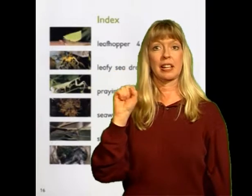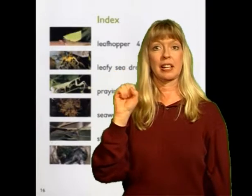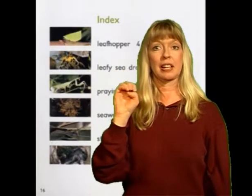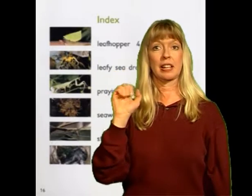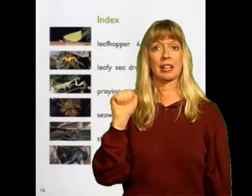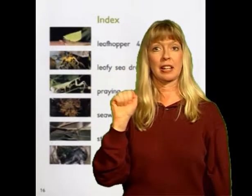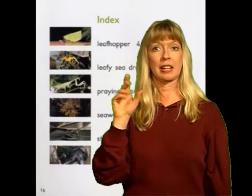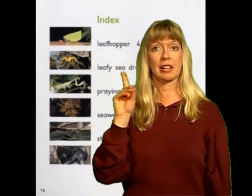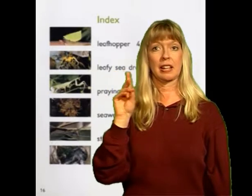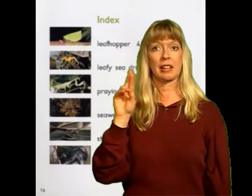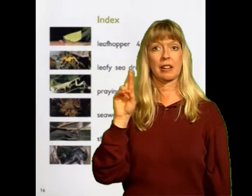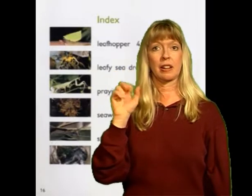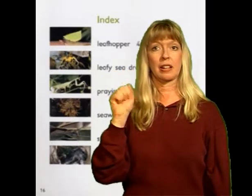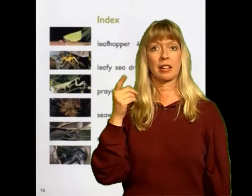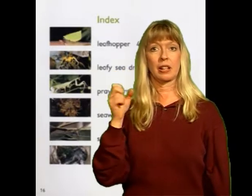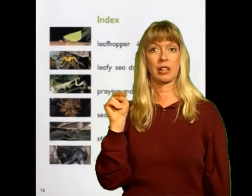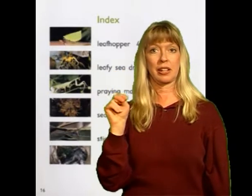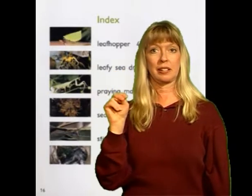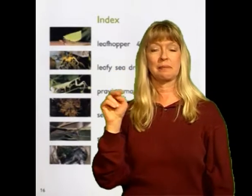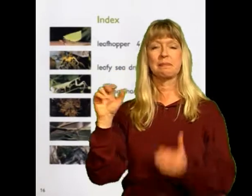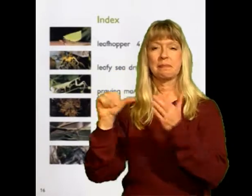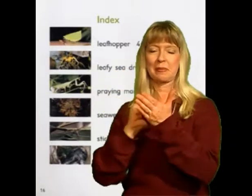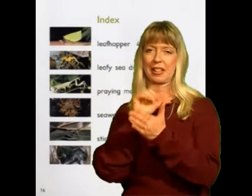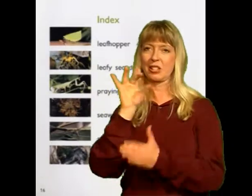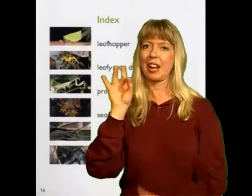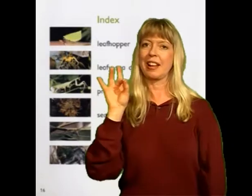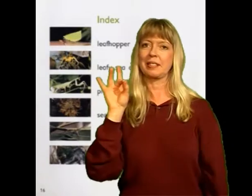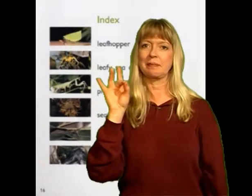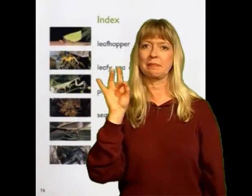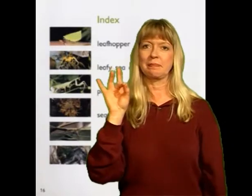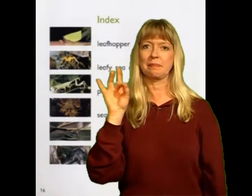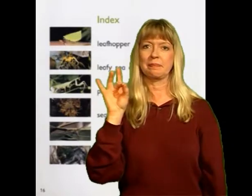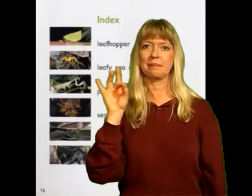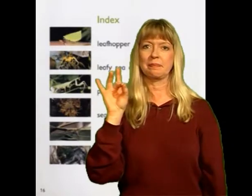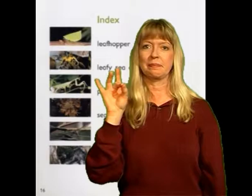Leafy sea dragon Page 8